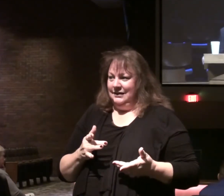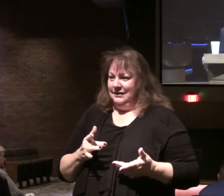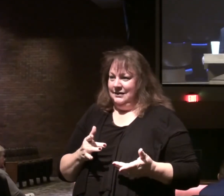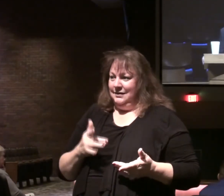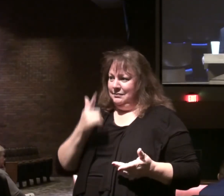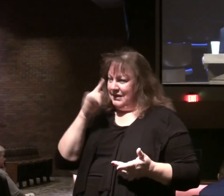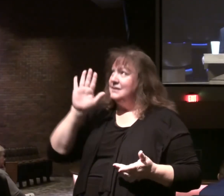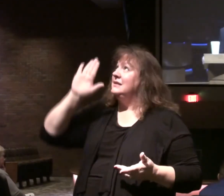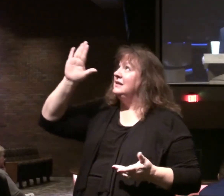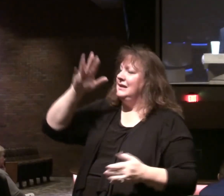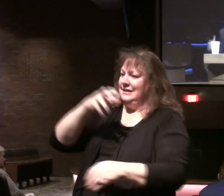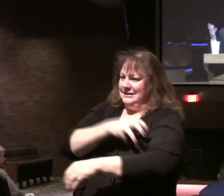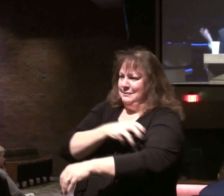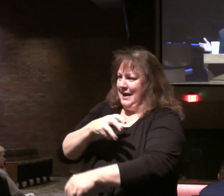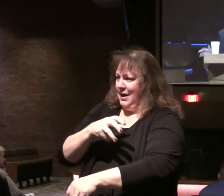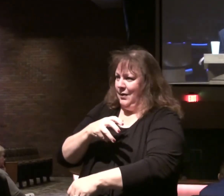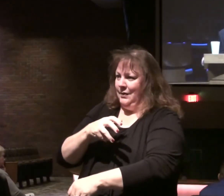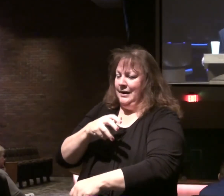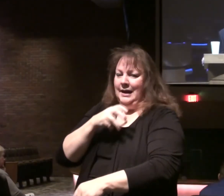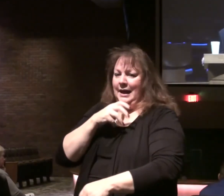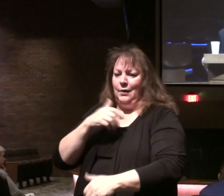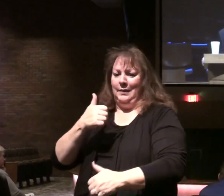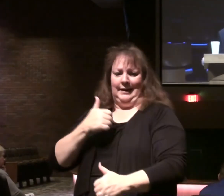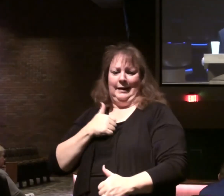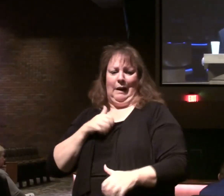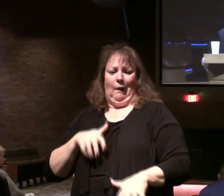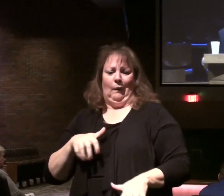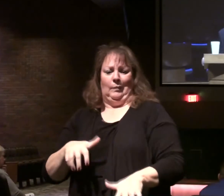power. He doesn't need to know for the army.